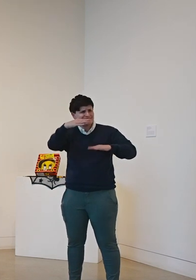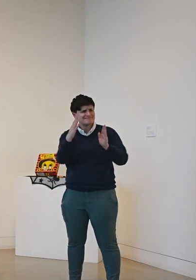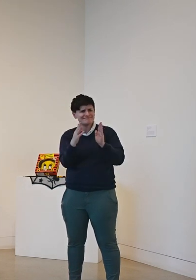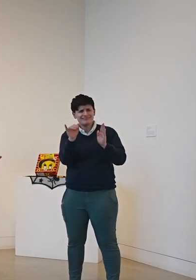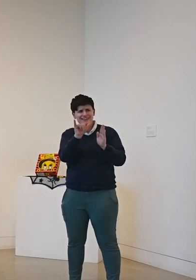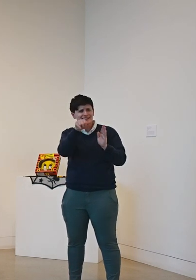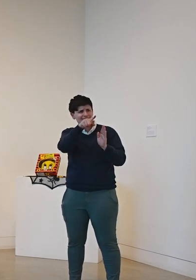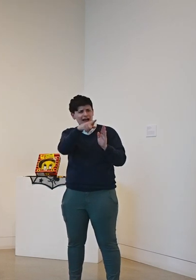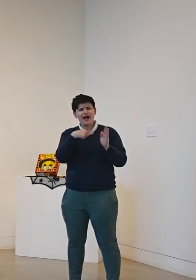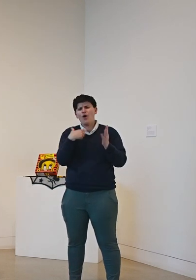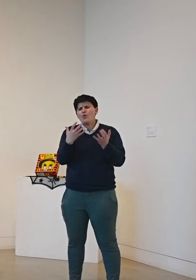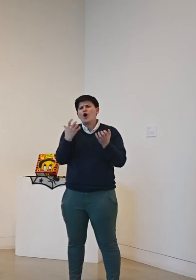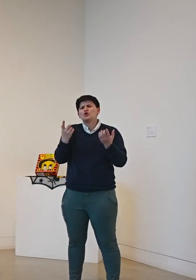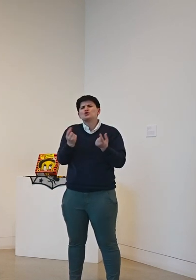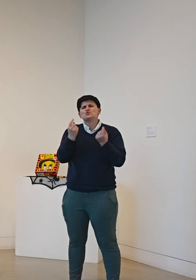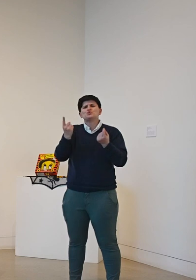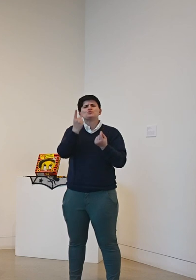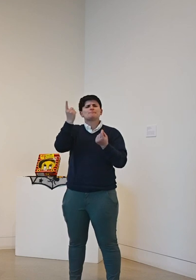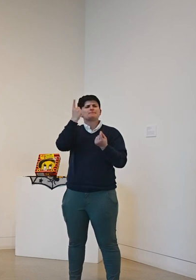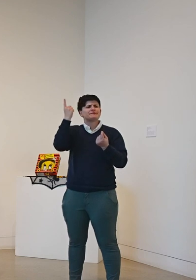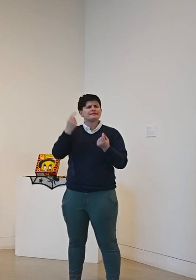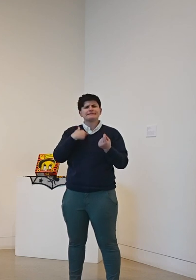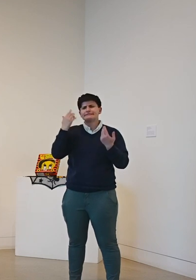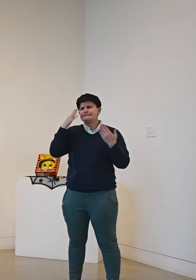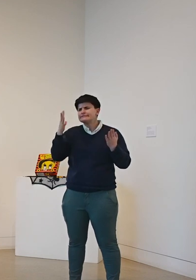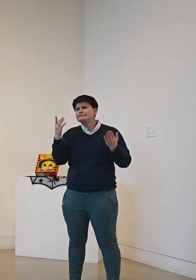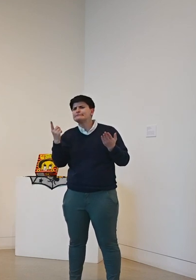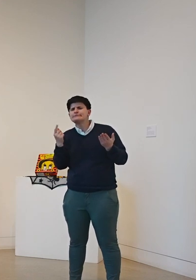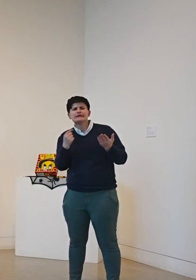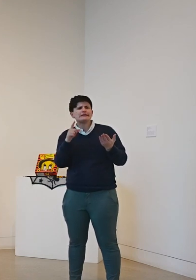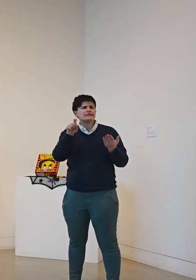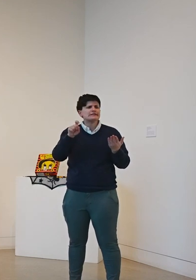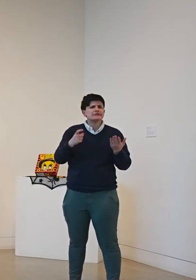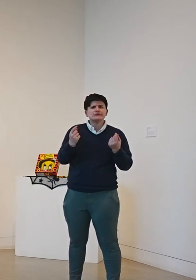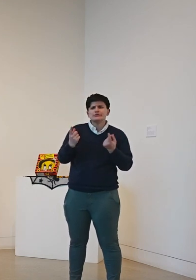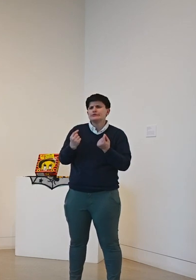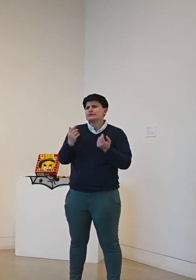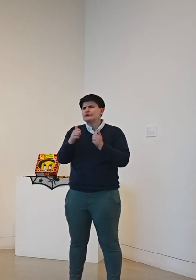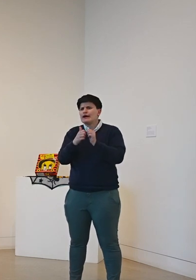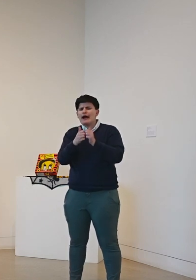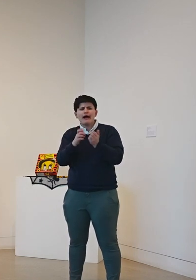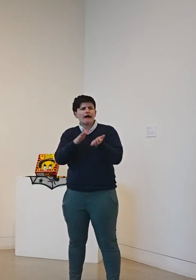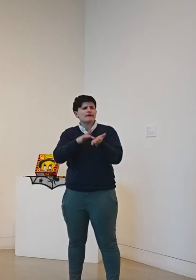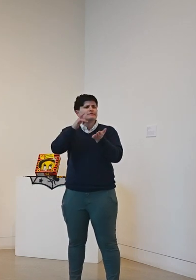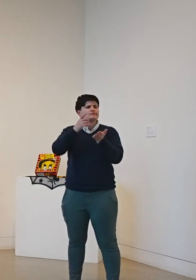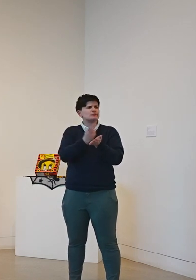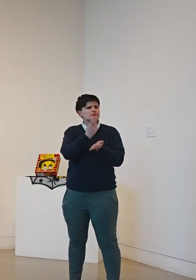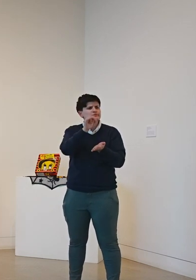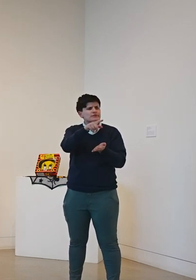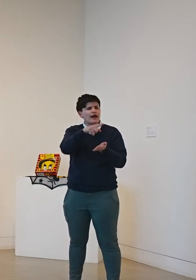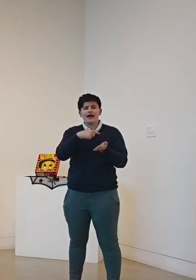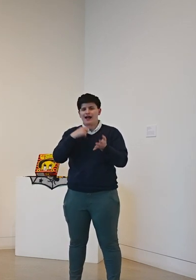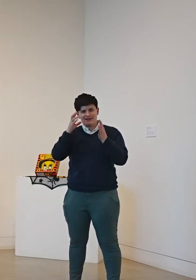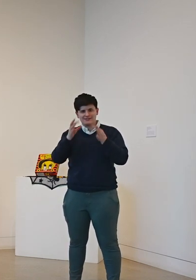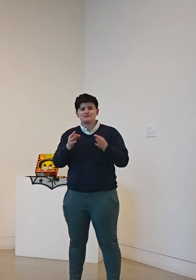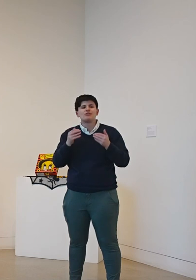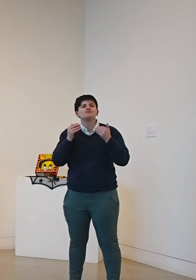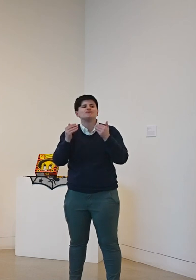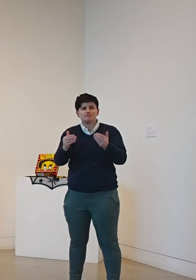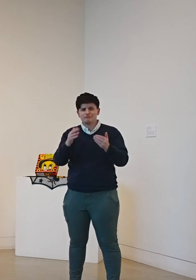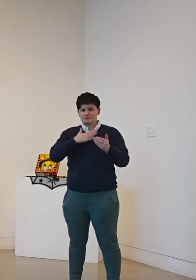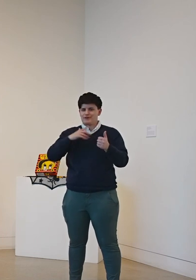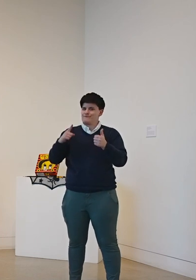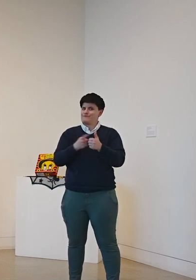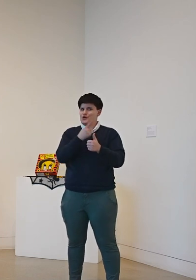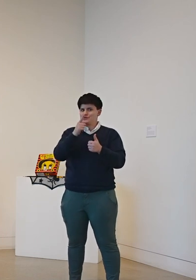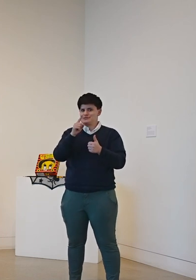with it and I couldn't think of anything to do so I decided that would be my first beading project and so